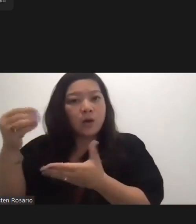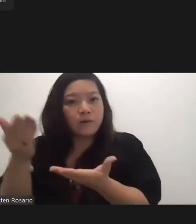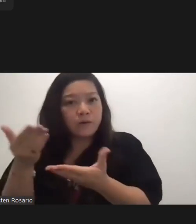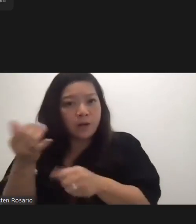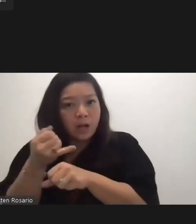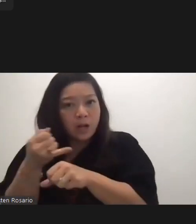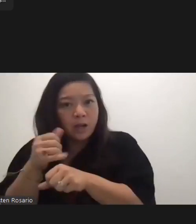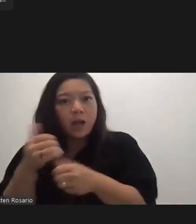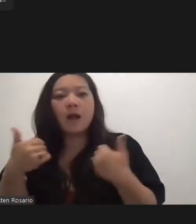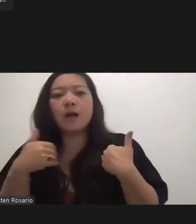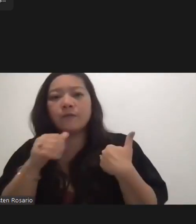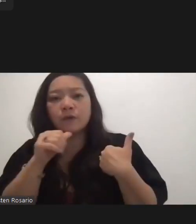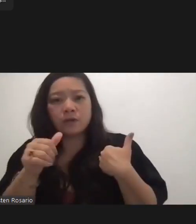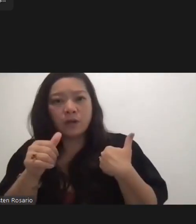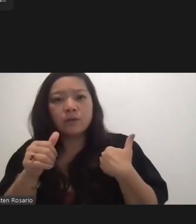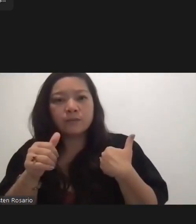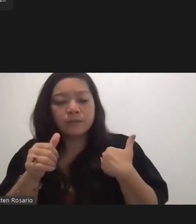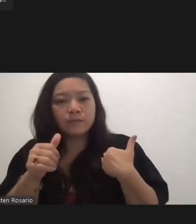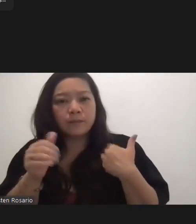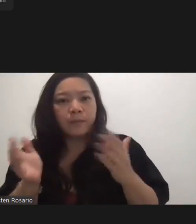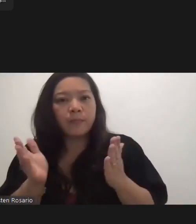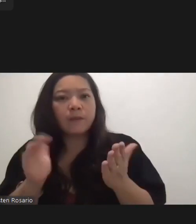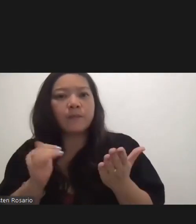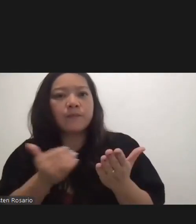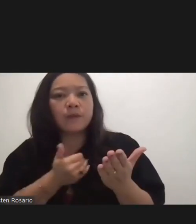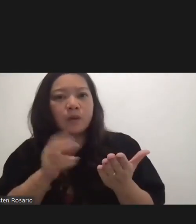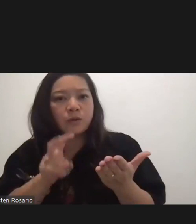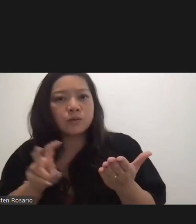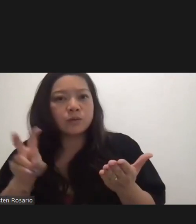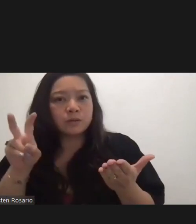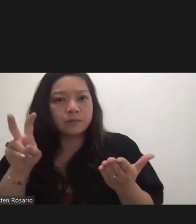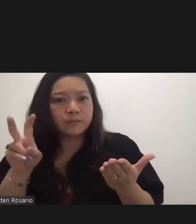have not contributed to our tourism base.